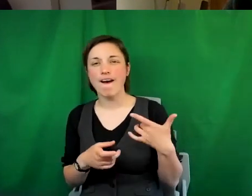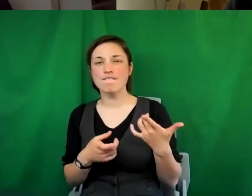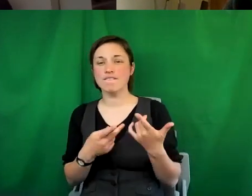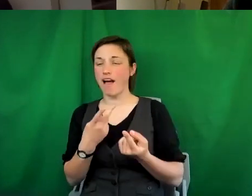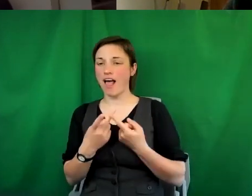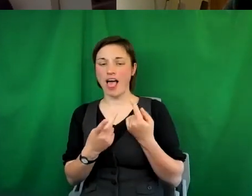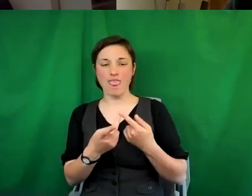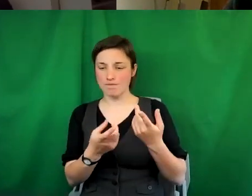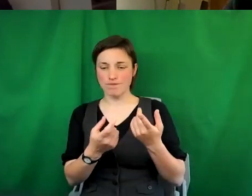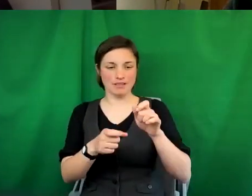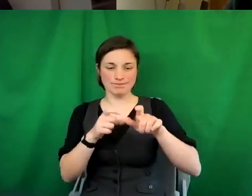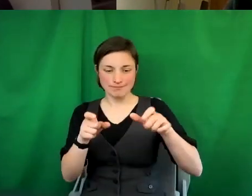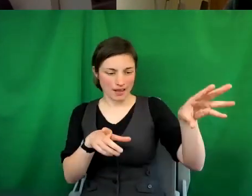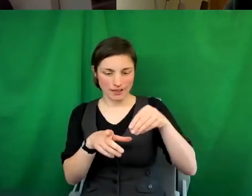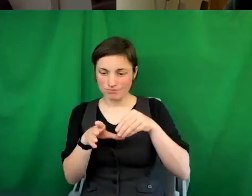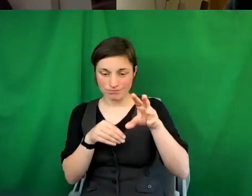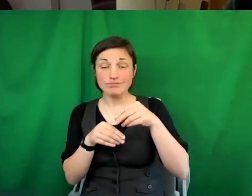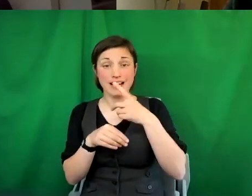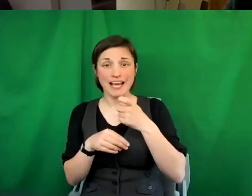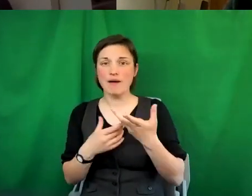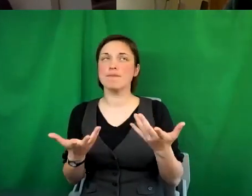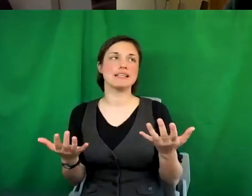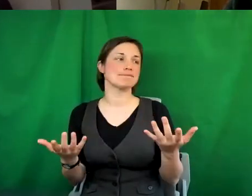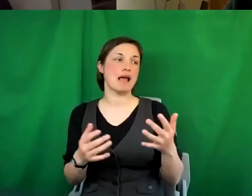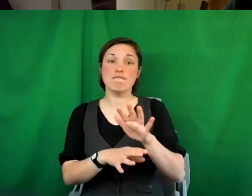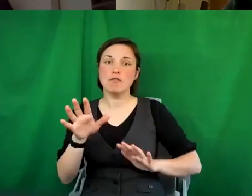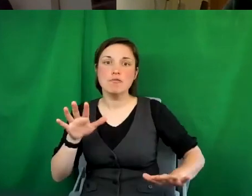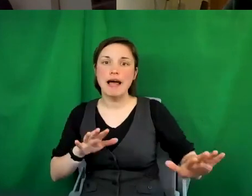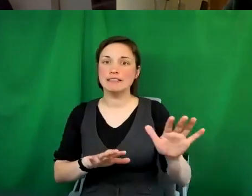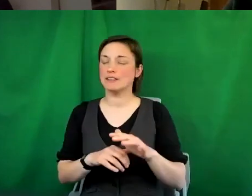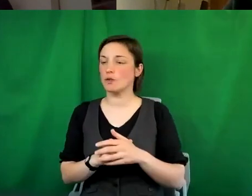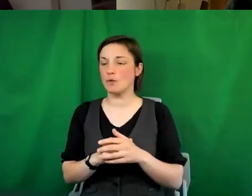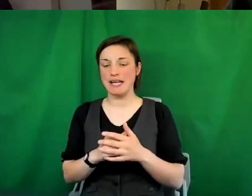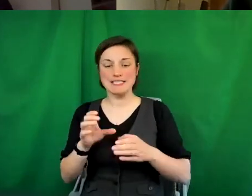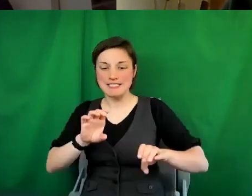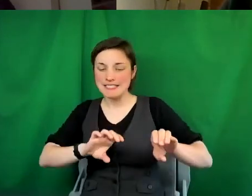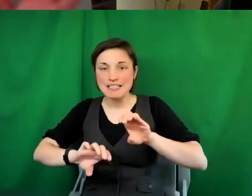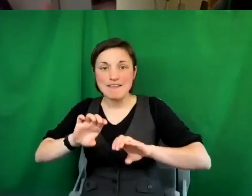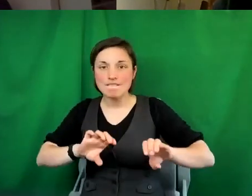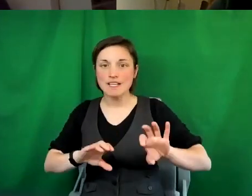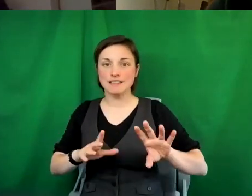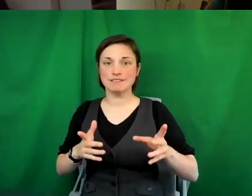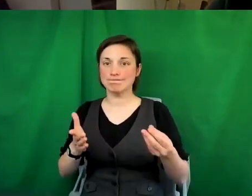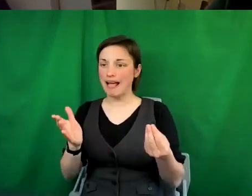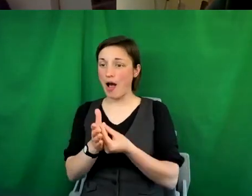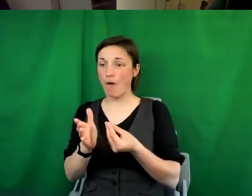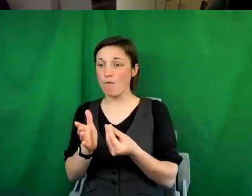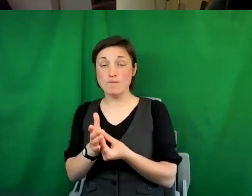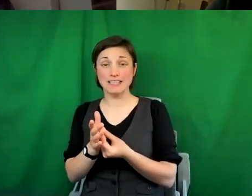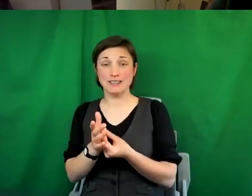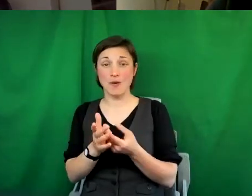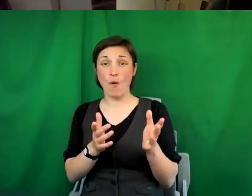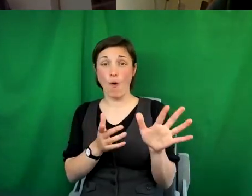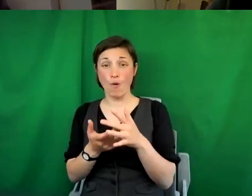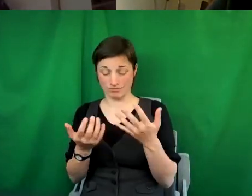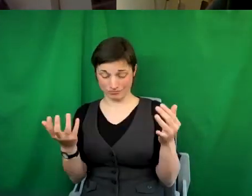make, be it environmental, be it scientific, be it economic. So that's the package,